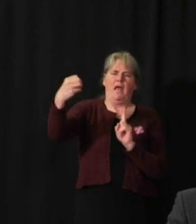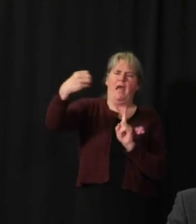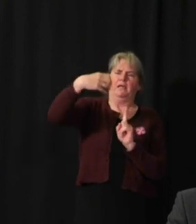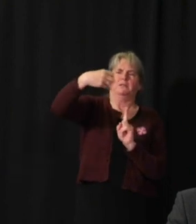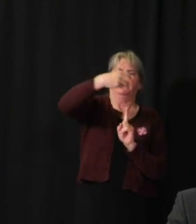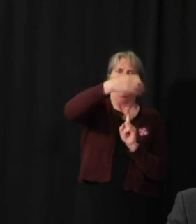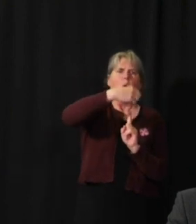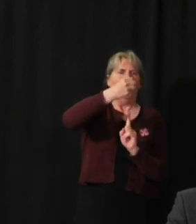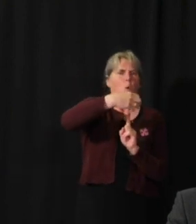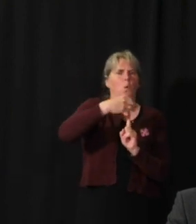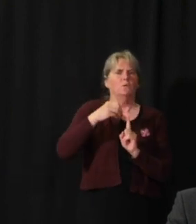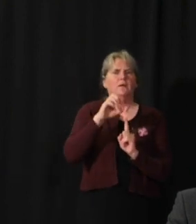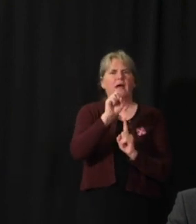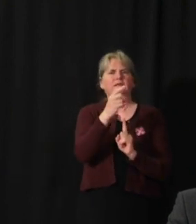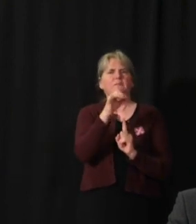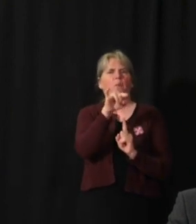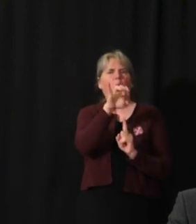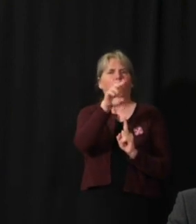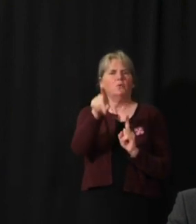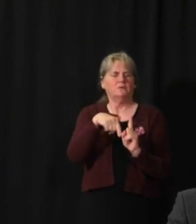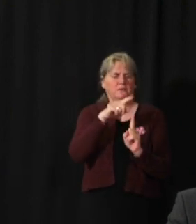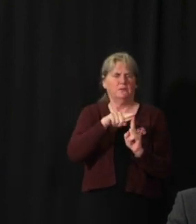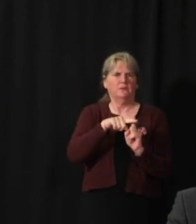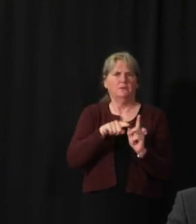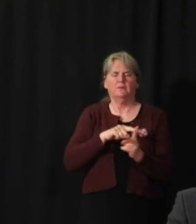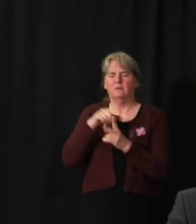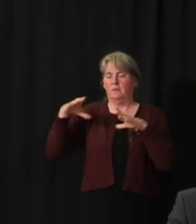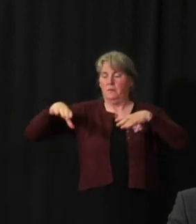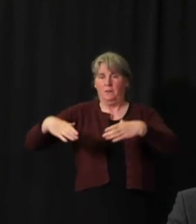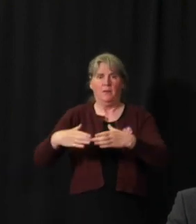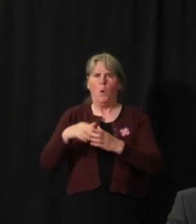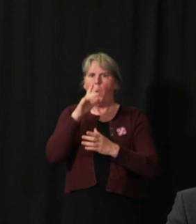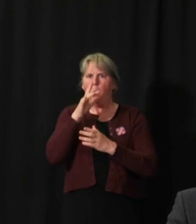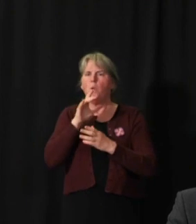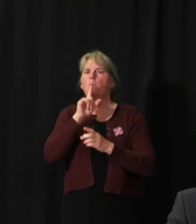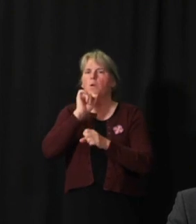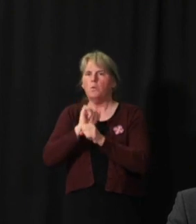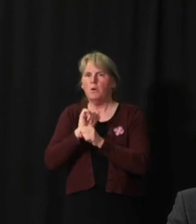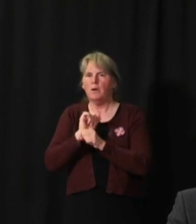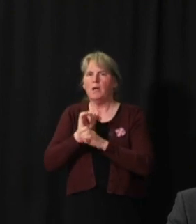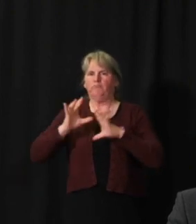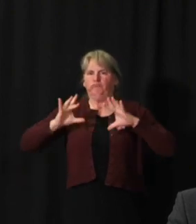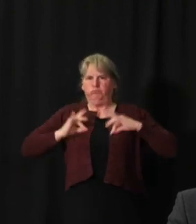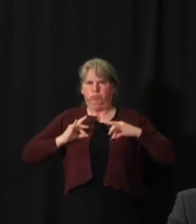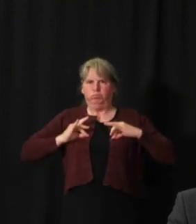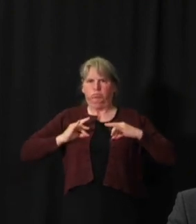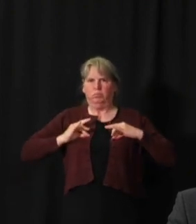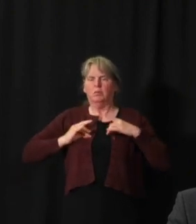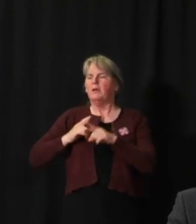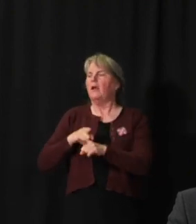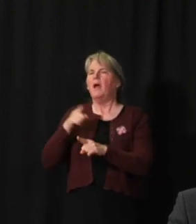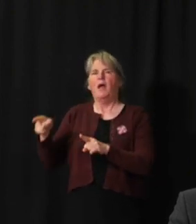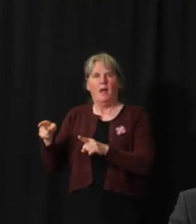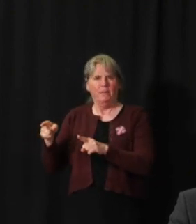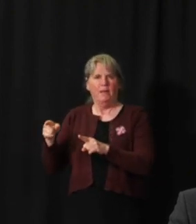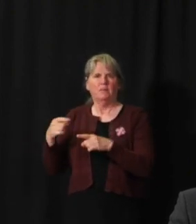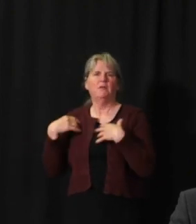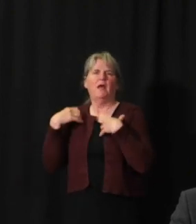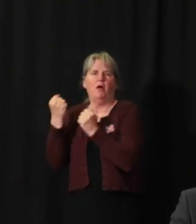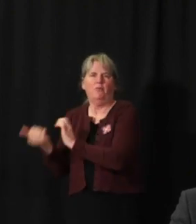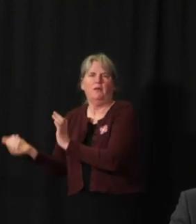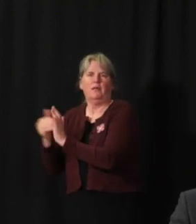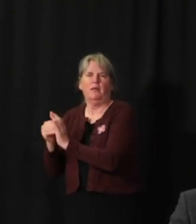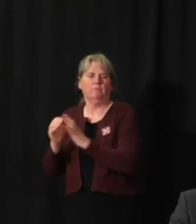that population, the number who actually become infected, and then the number who are recovered.